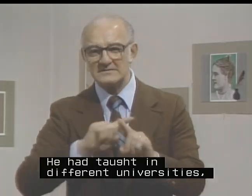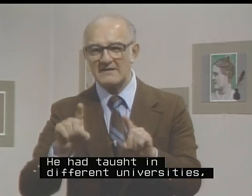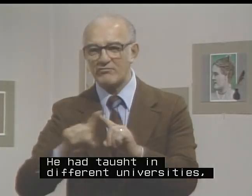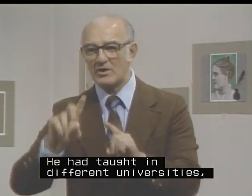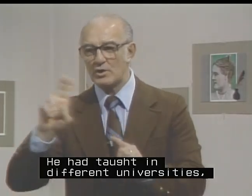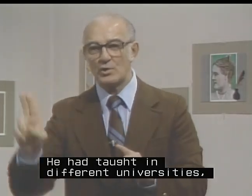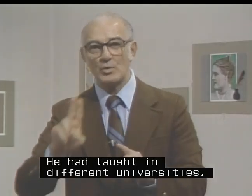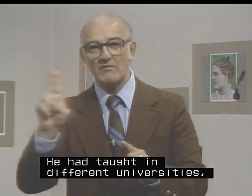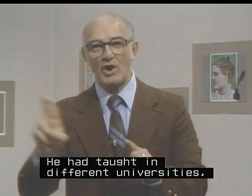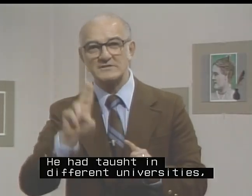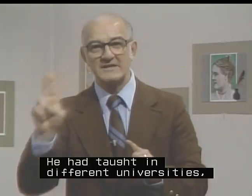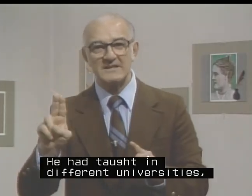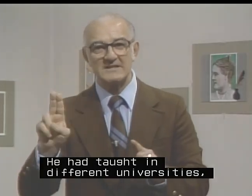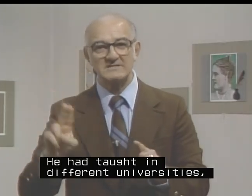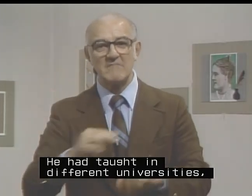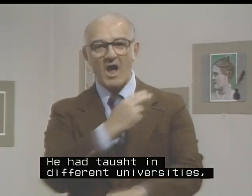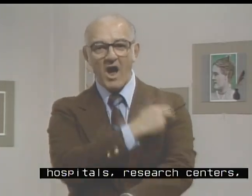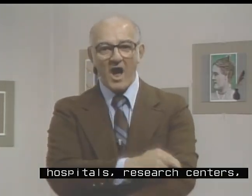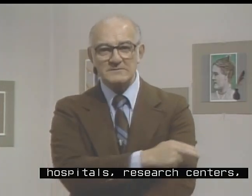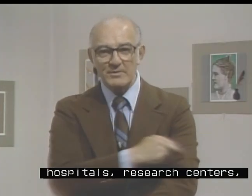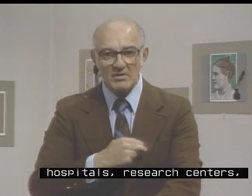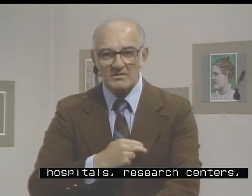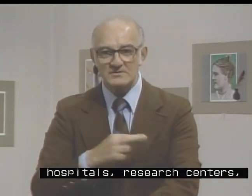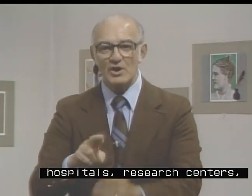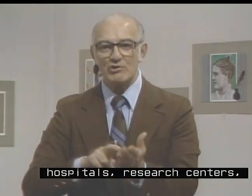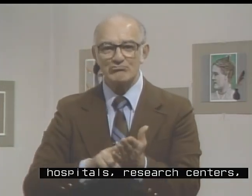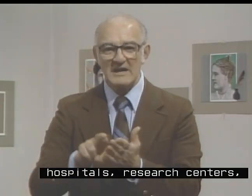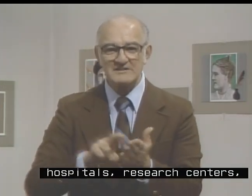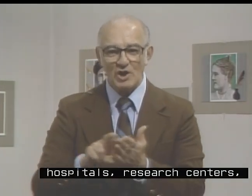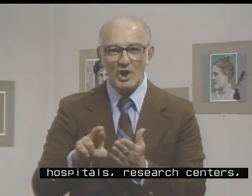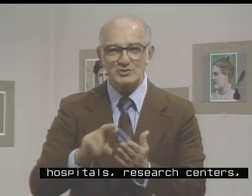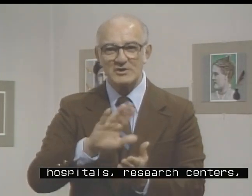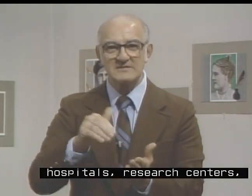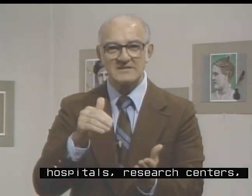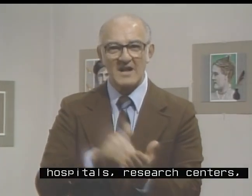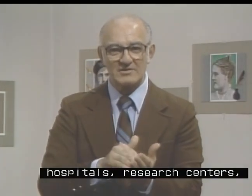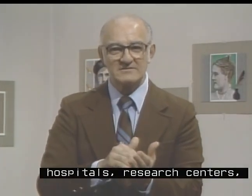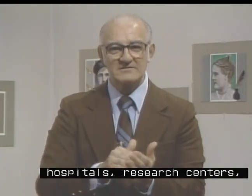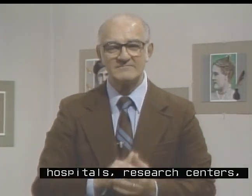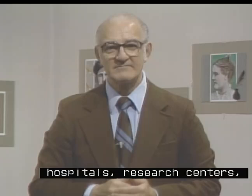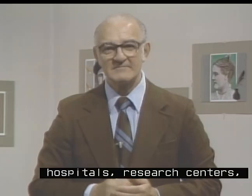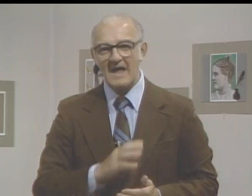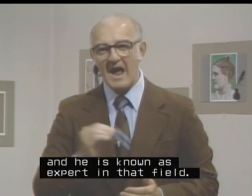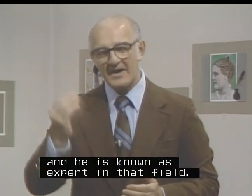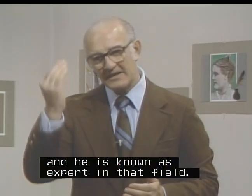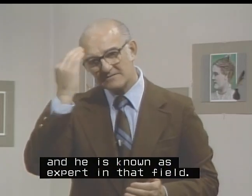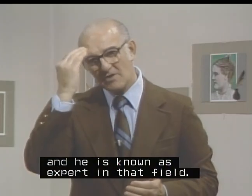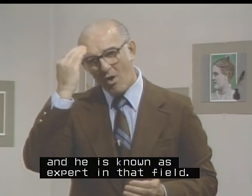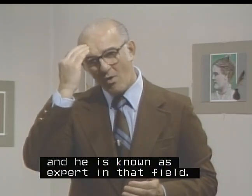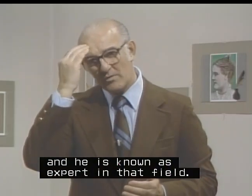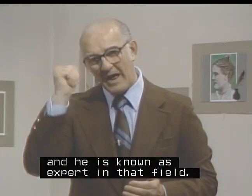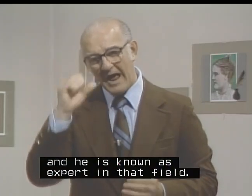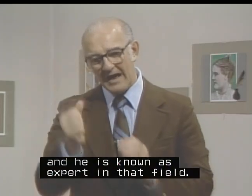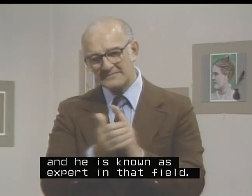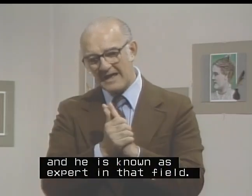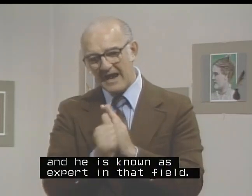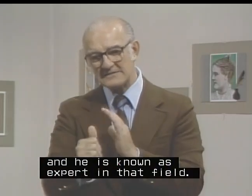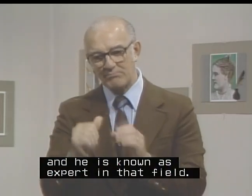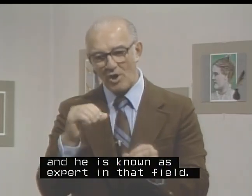different universities, hospitals, research centers, and he is known as an expert